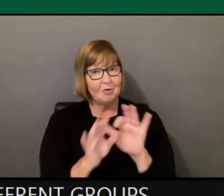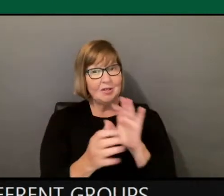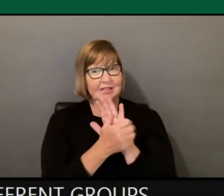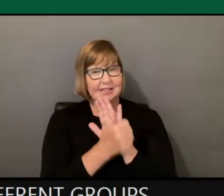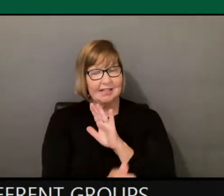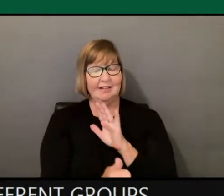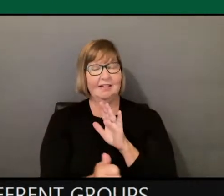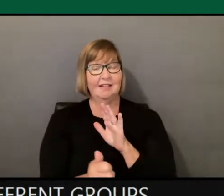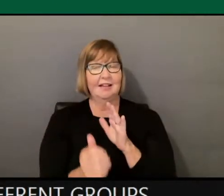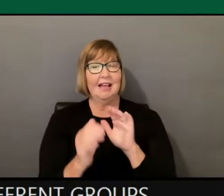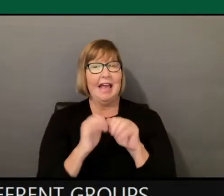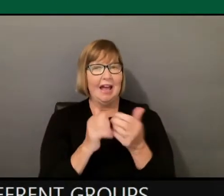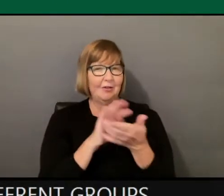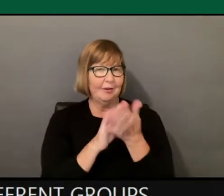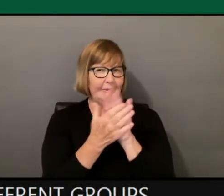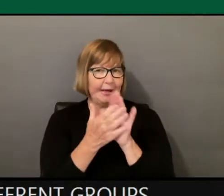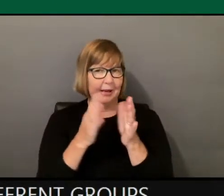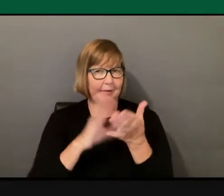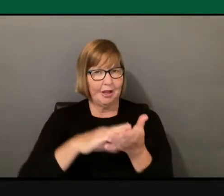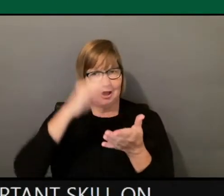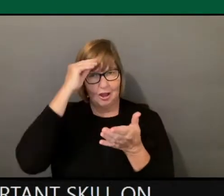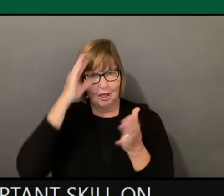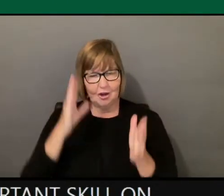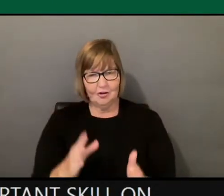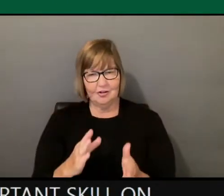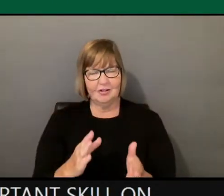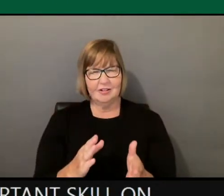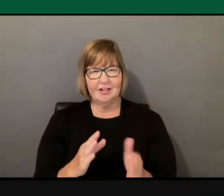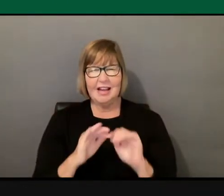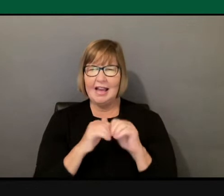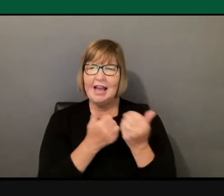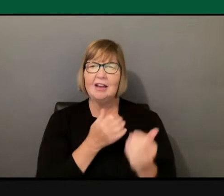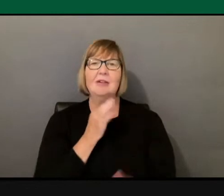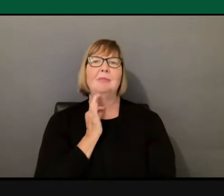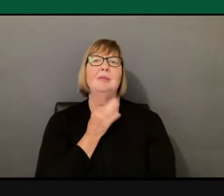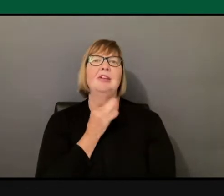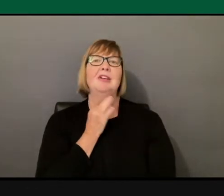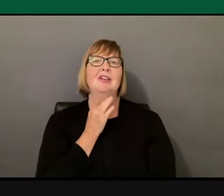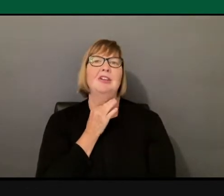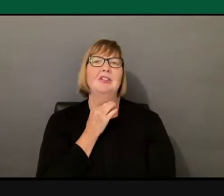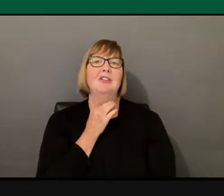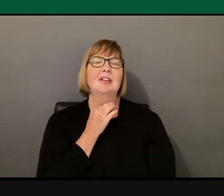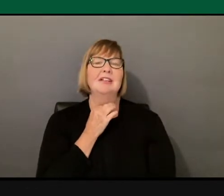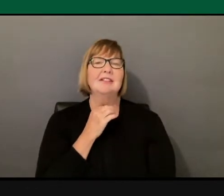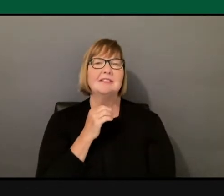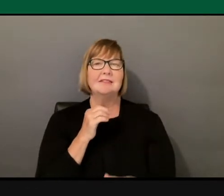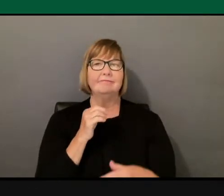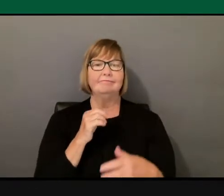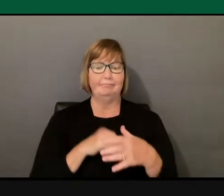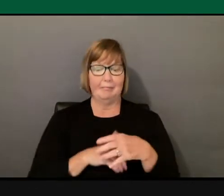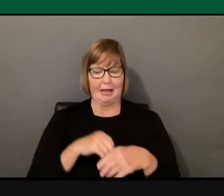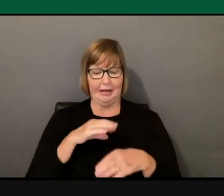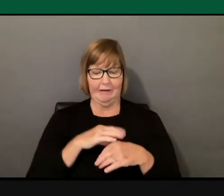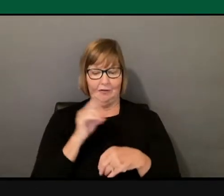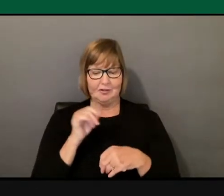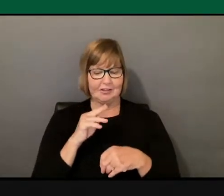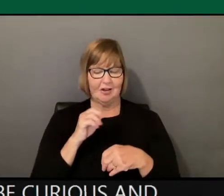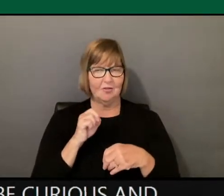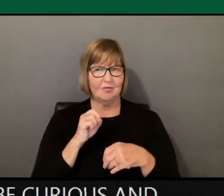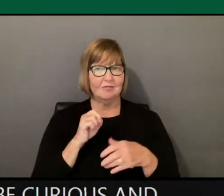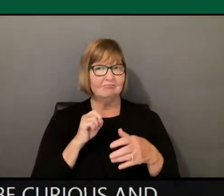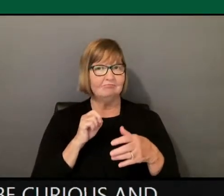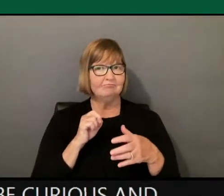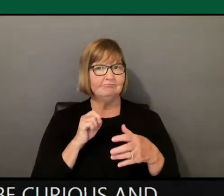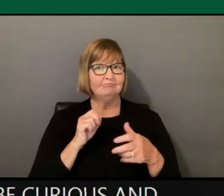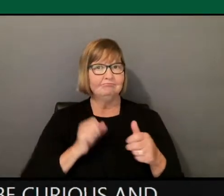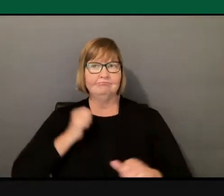You know, it's about learning how to be curious and to go step outside your comfort zone. And so maybe there could be a course